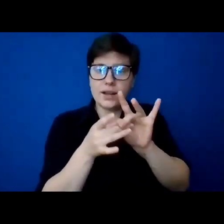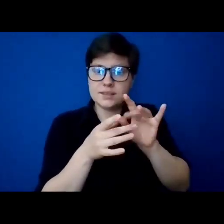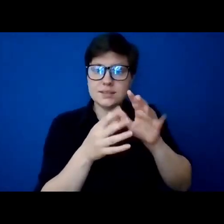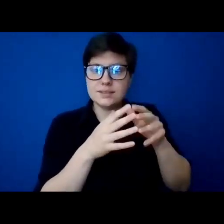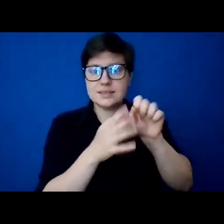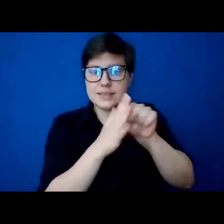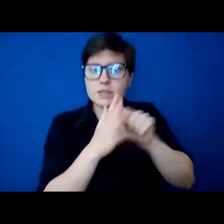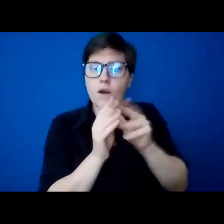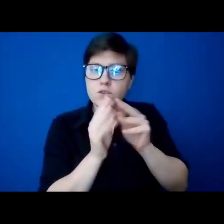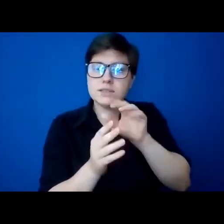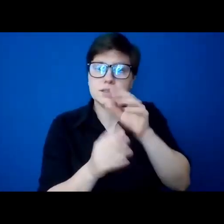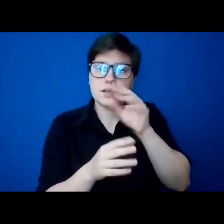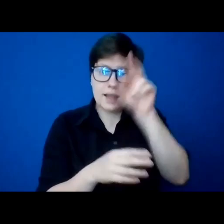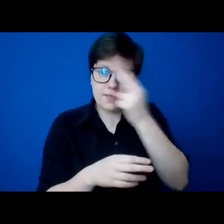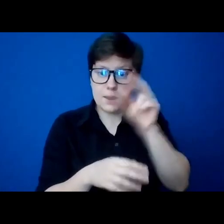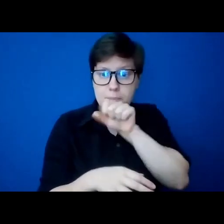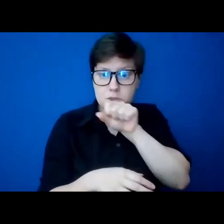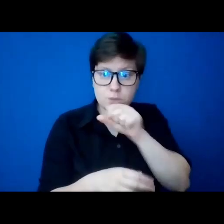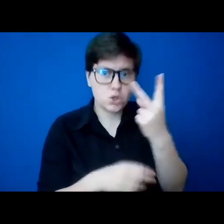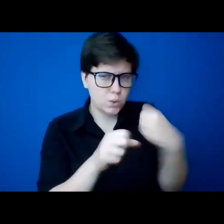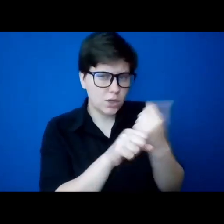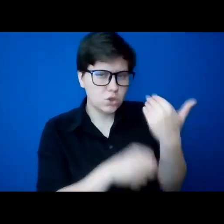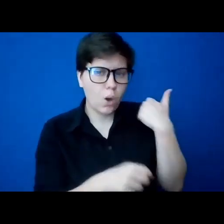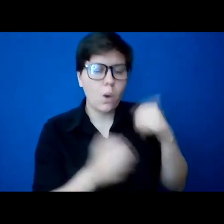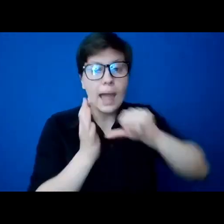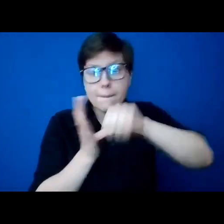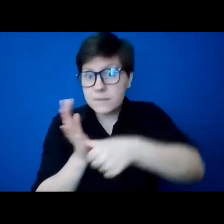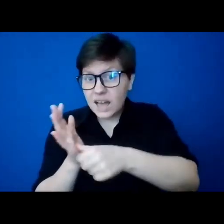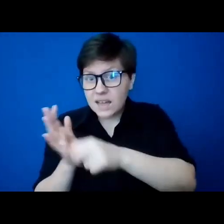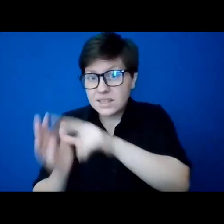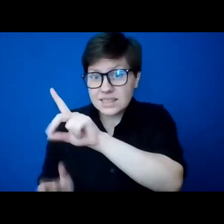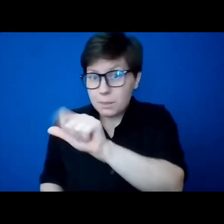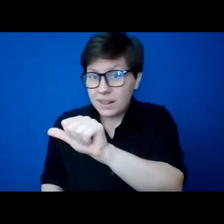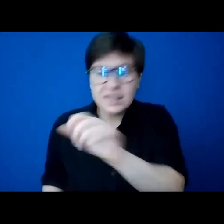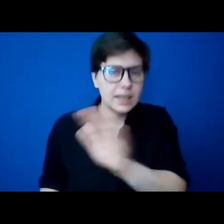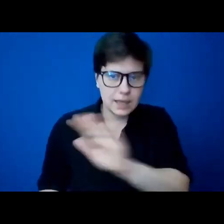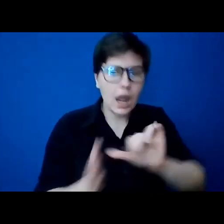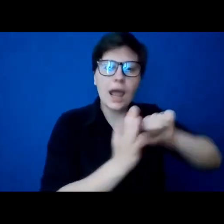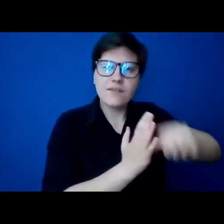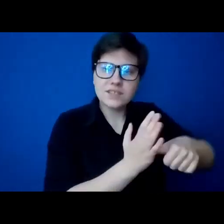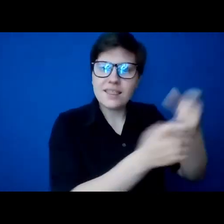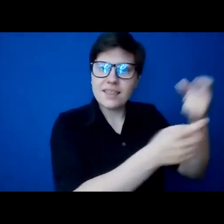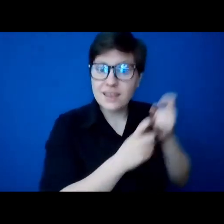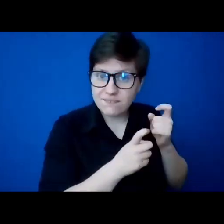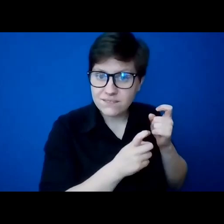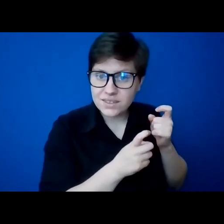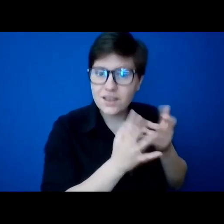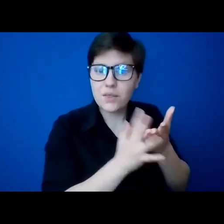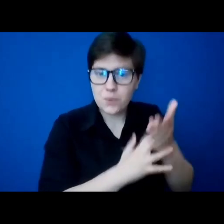it emphasized not the disability, but rather the gift and the gift of baptism.